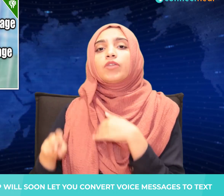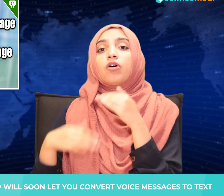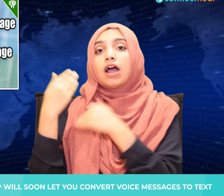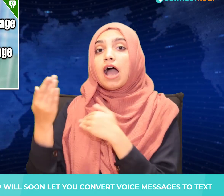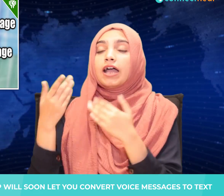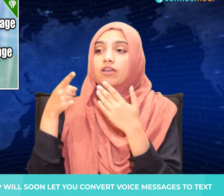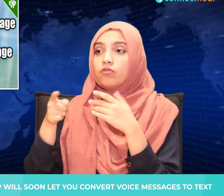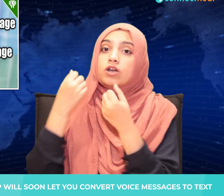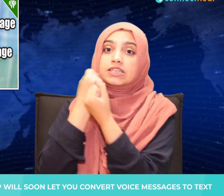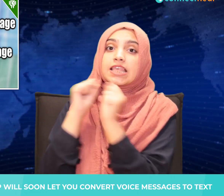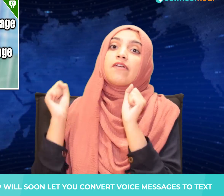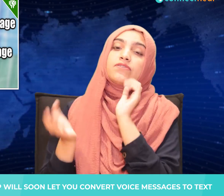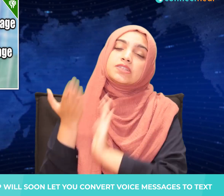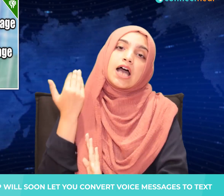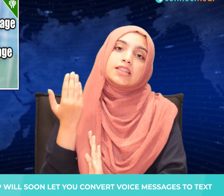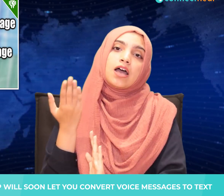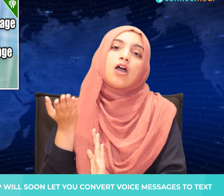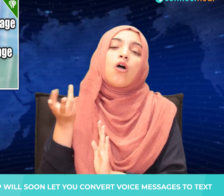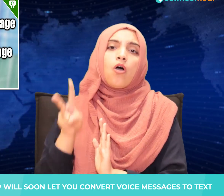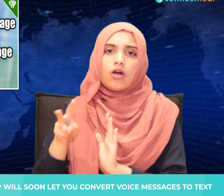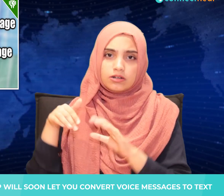is no possible launch date in sight just yet